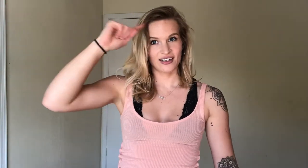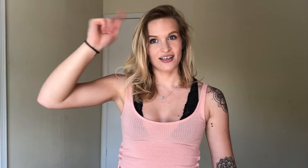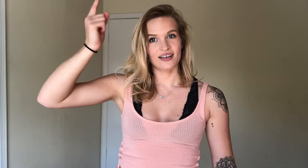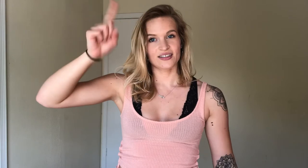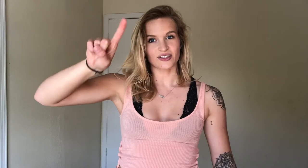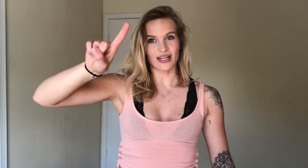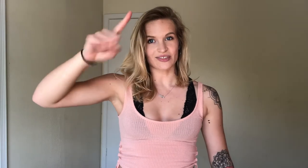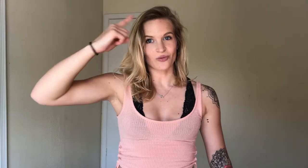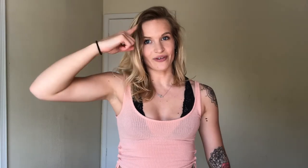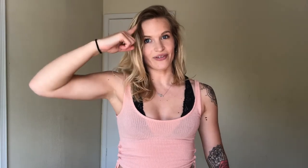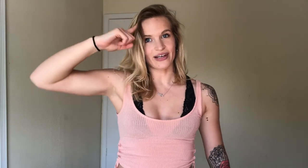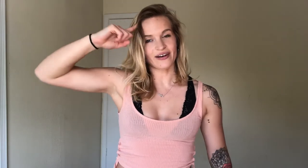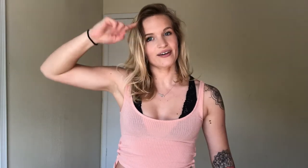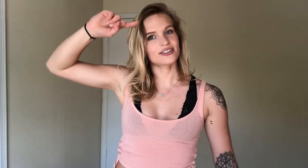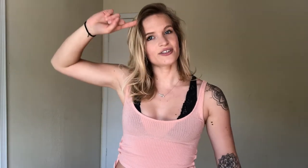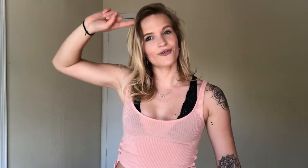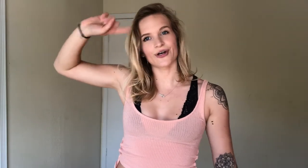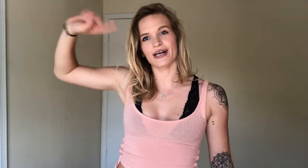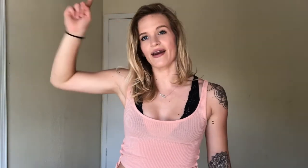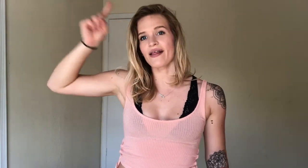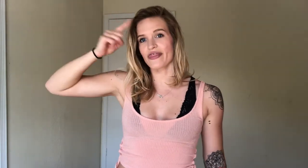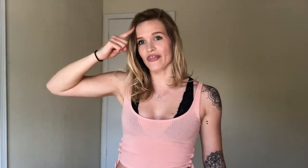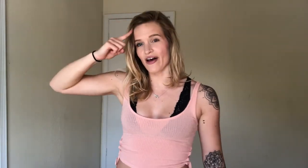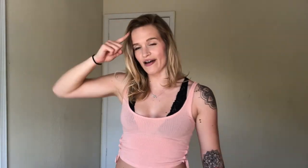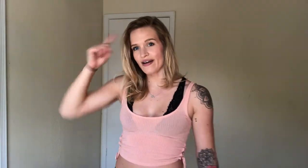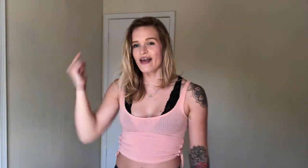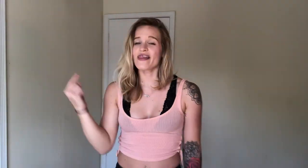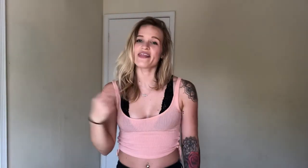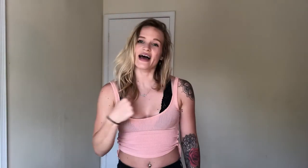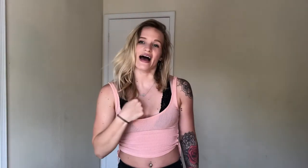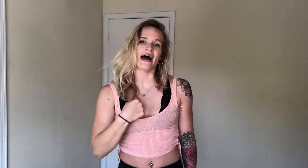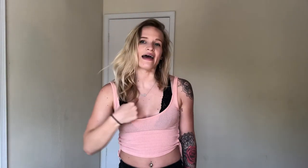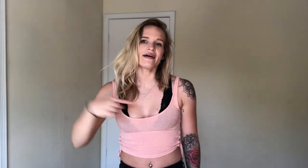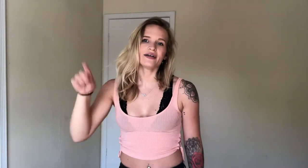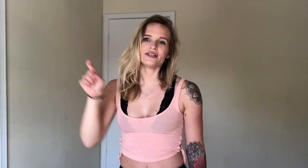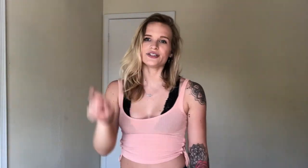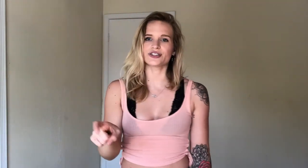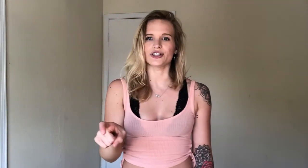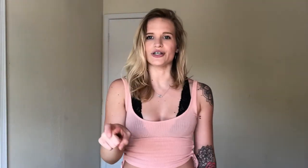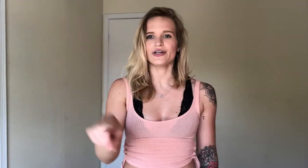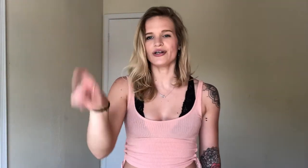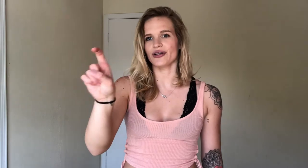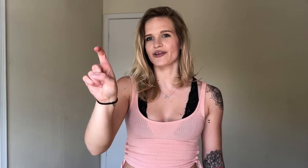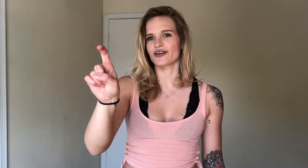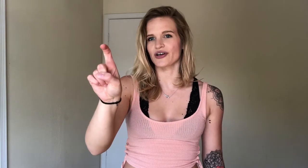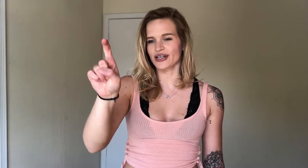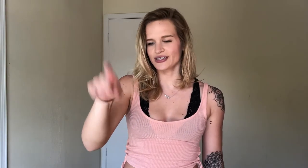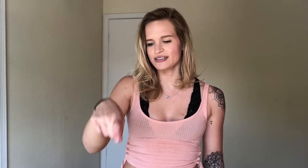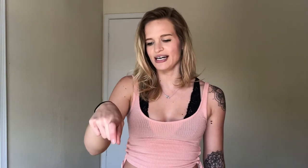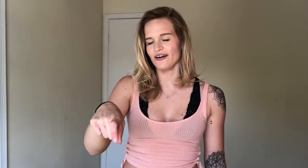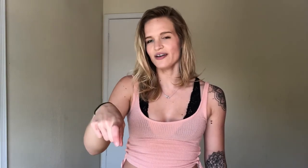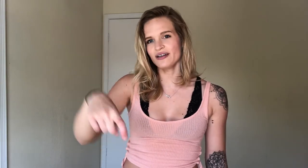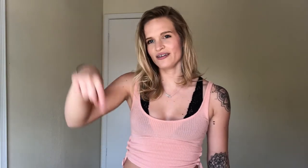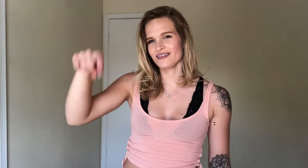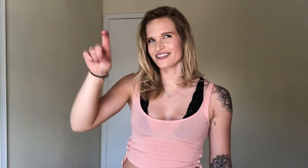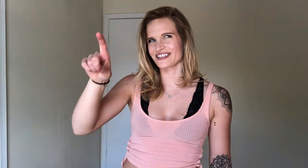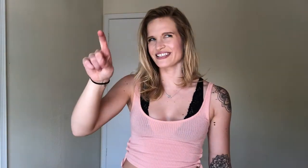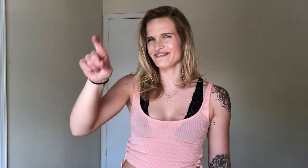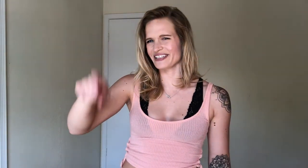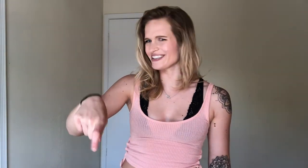So that's one finger to your forehead. Thought. That I. Should. Another crooked down. Crooked finger